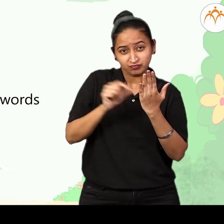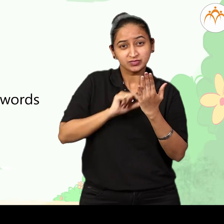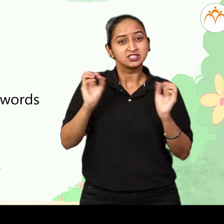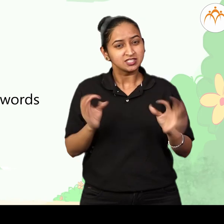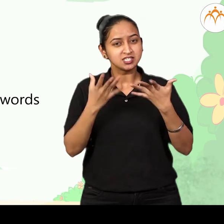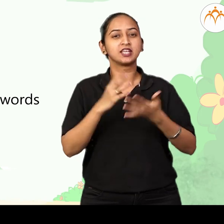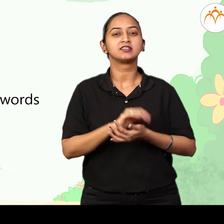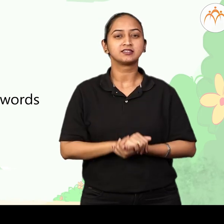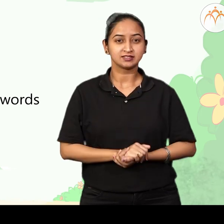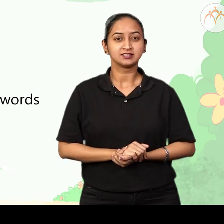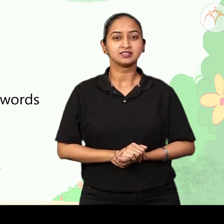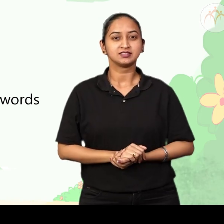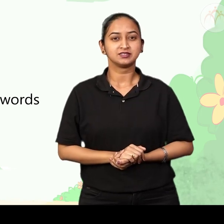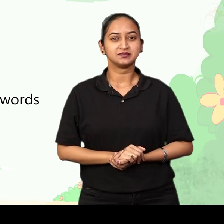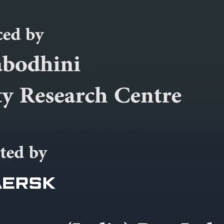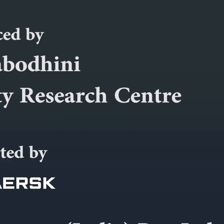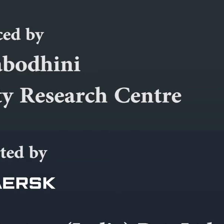if Happy For?